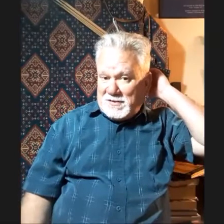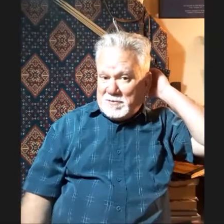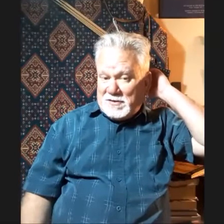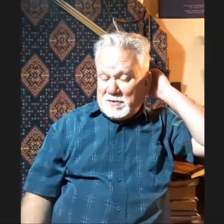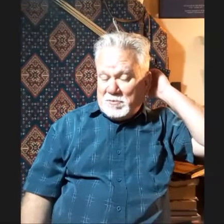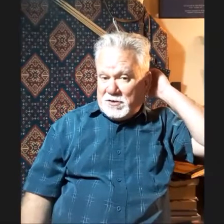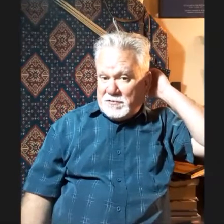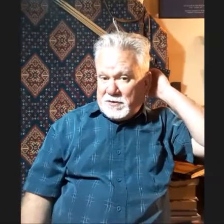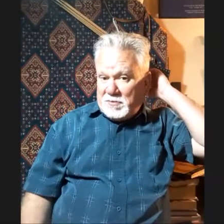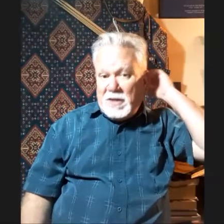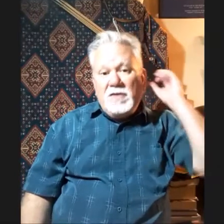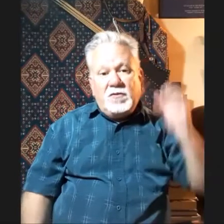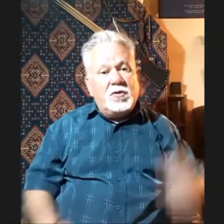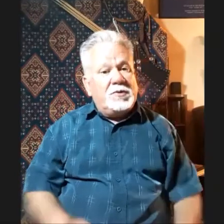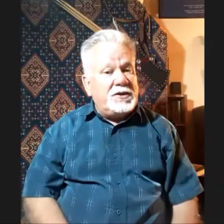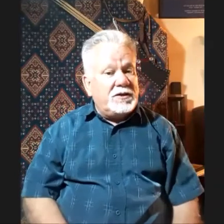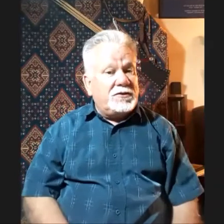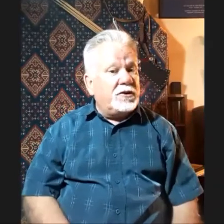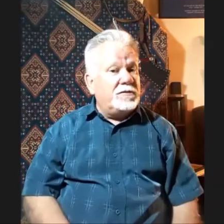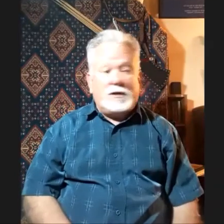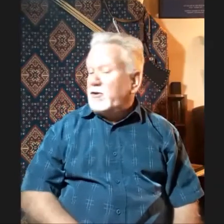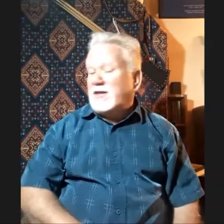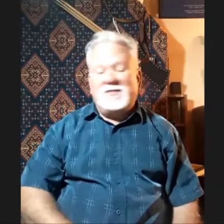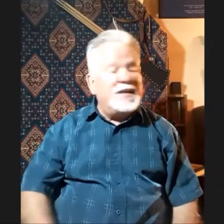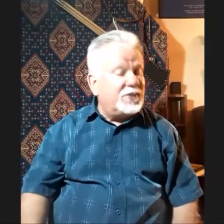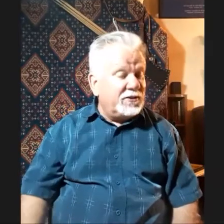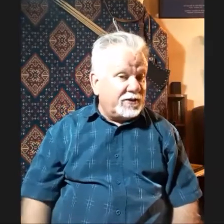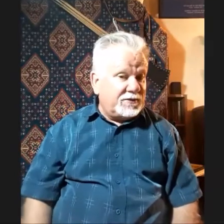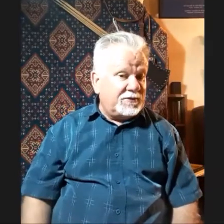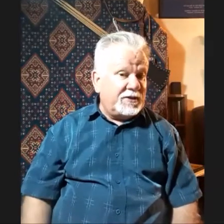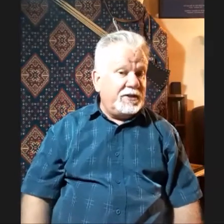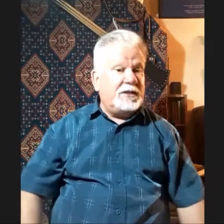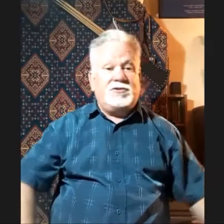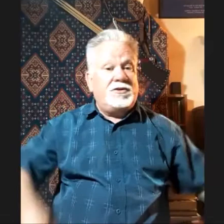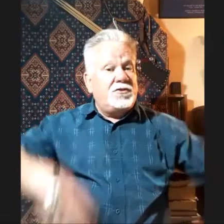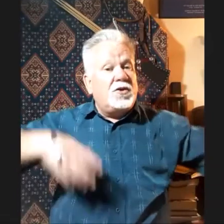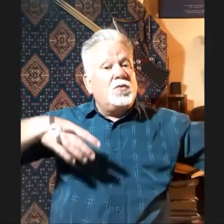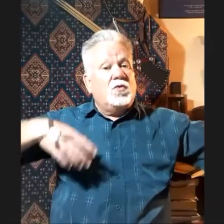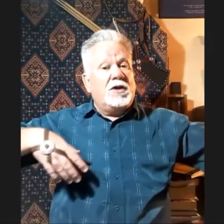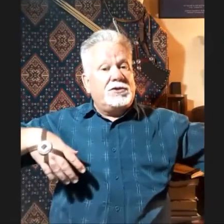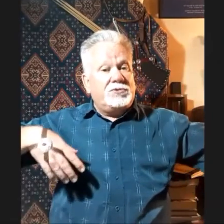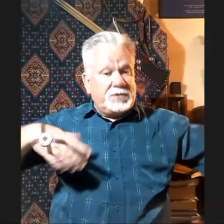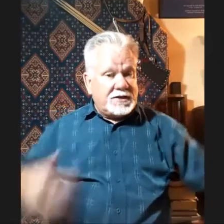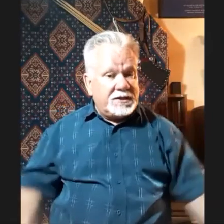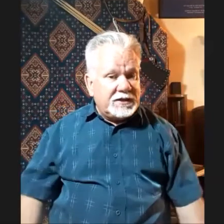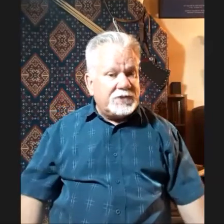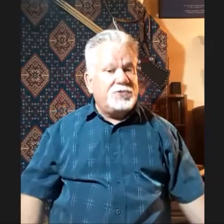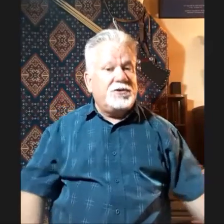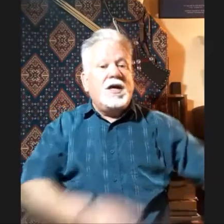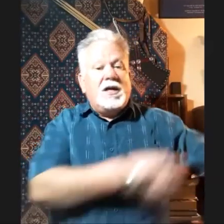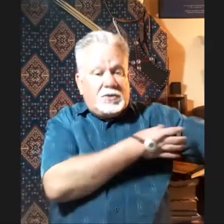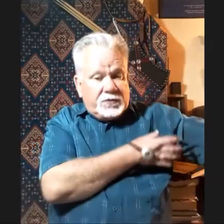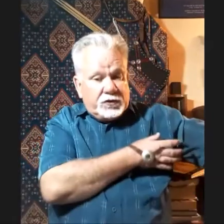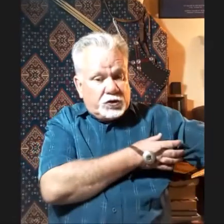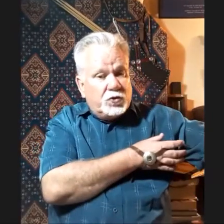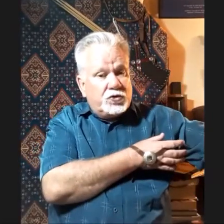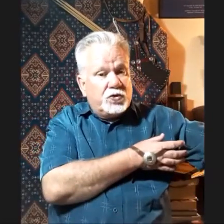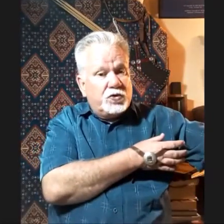something somebody developed for a particular style of archery that's nothing like Sasanian archery. It's not a war archery. It's a hunting archery. It's for short draws